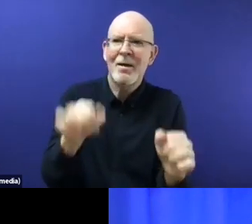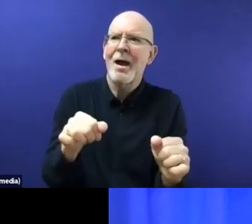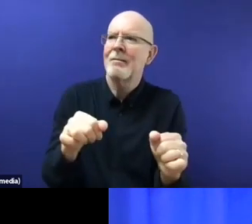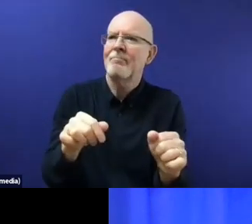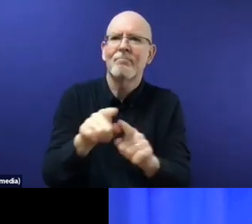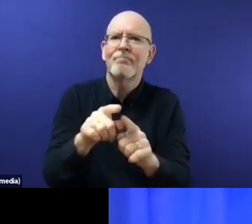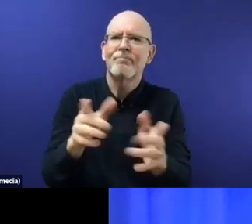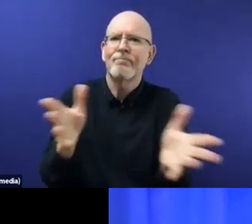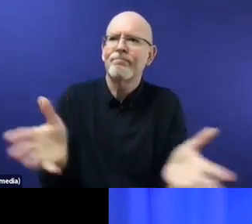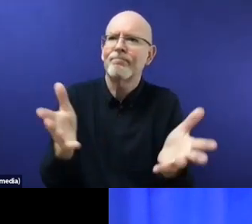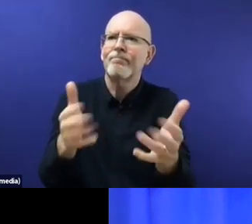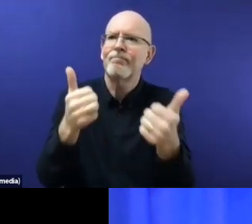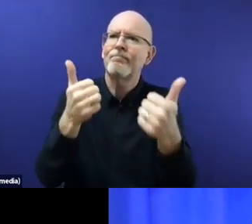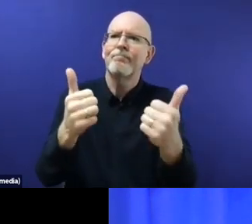great topic and panel.